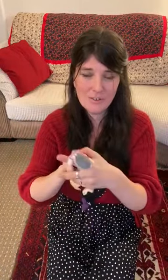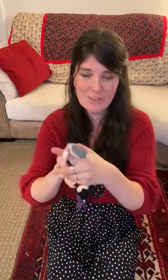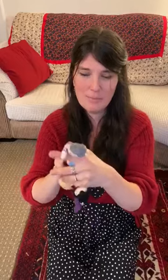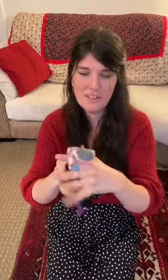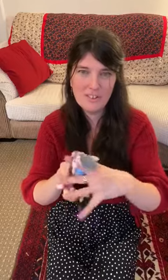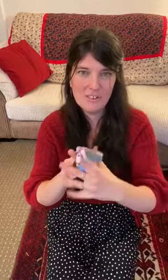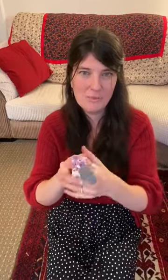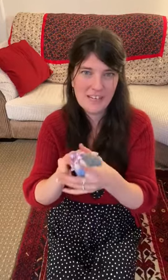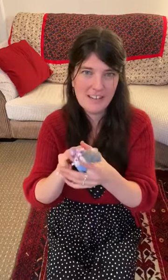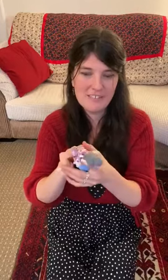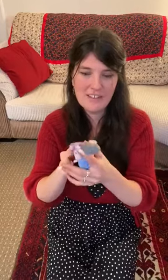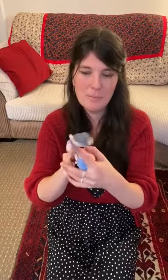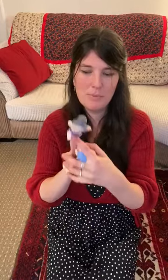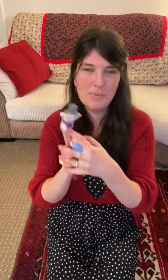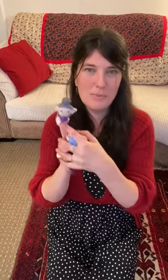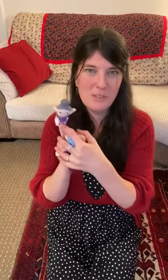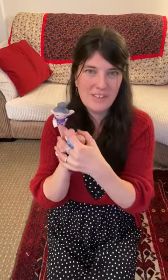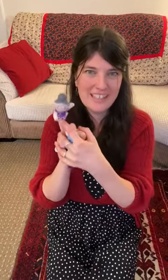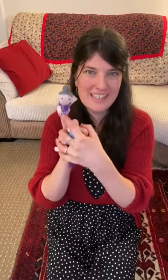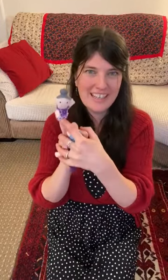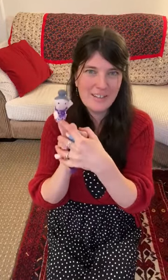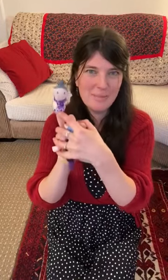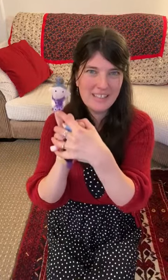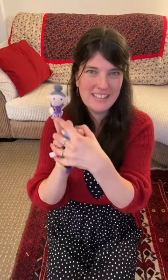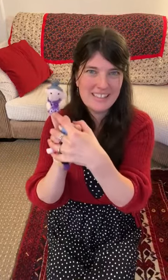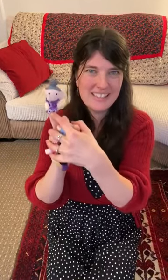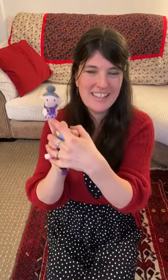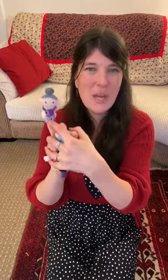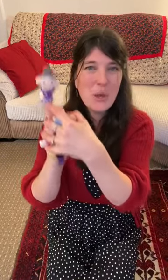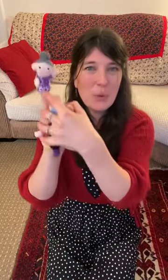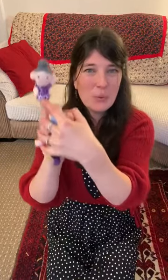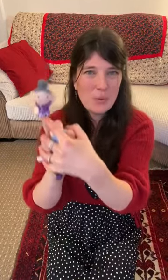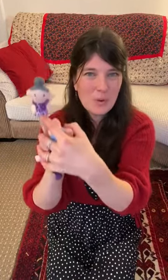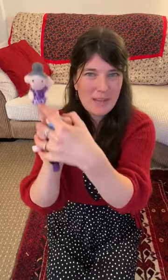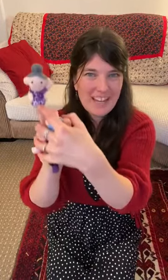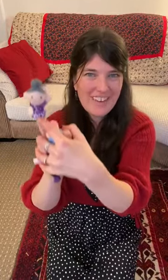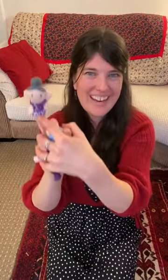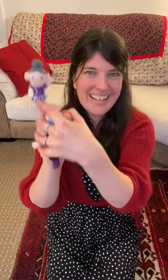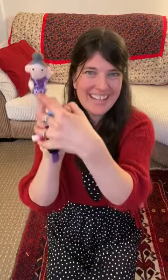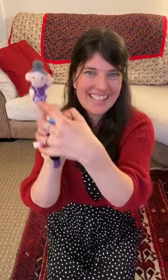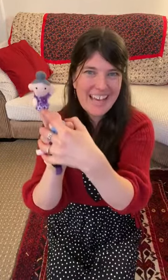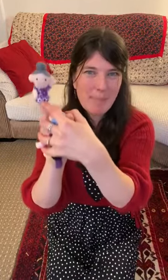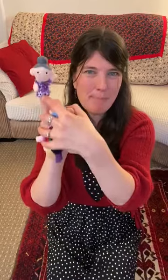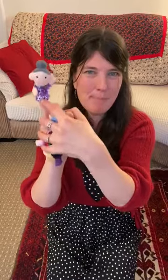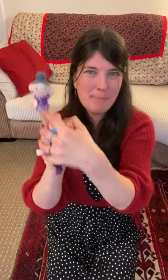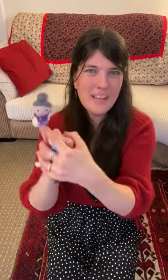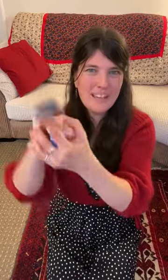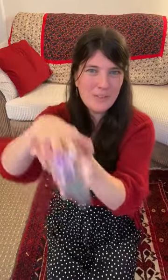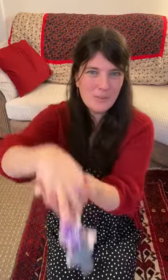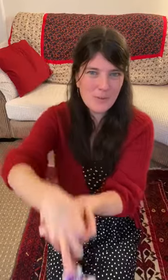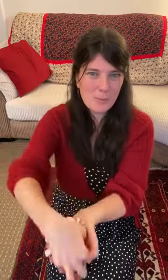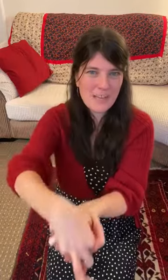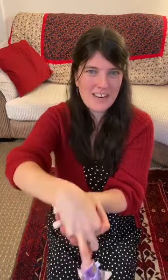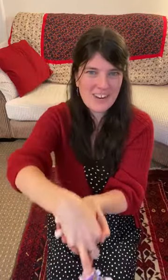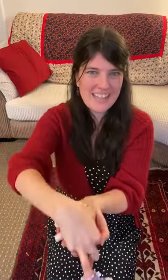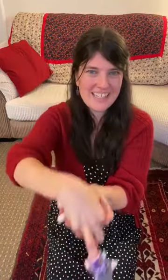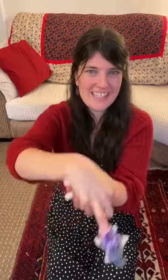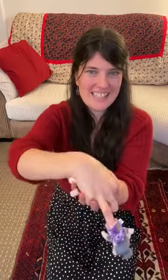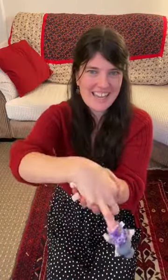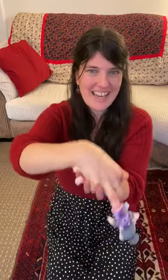hold up on her own. You might have to help Ruby Ring stand up like this. Ruby Ring is up. Ruby Ring is down.